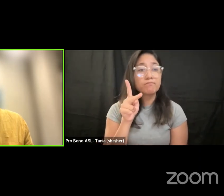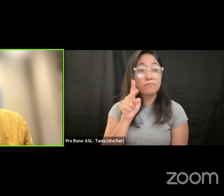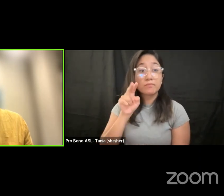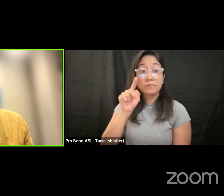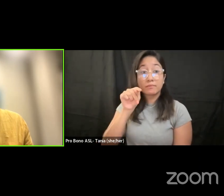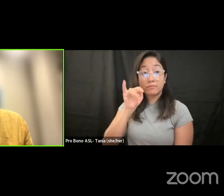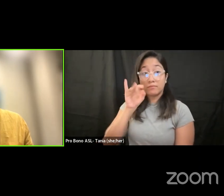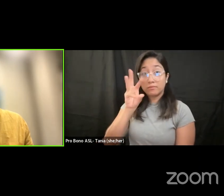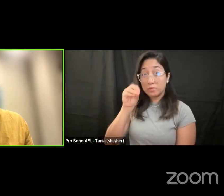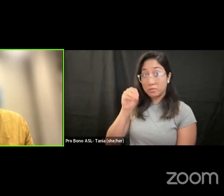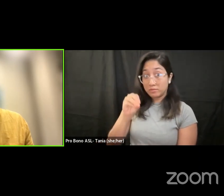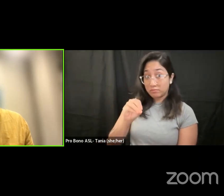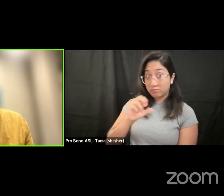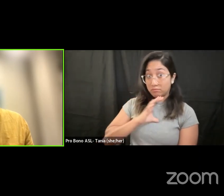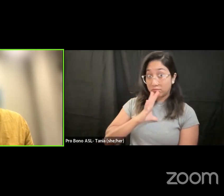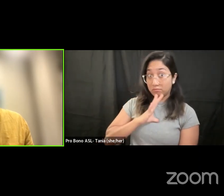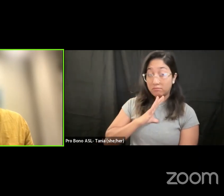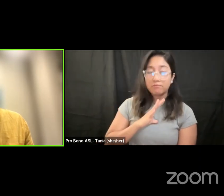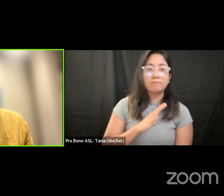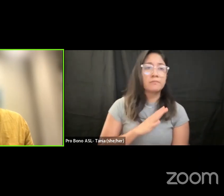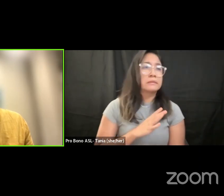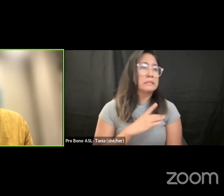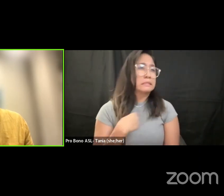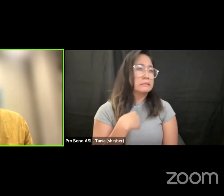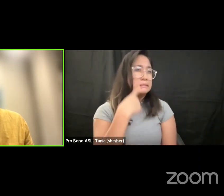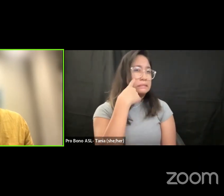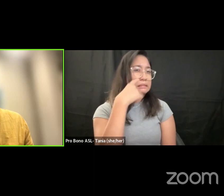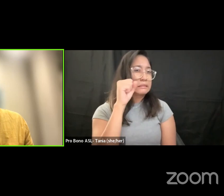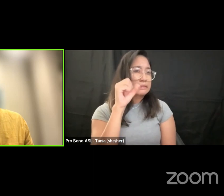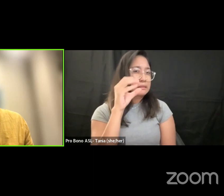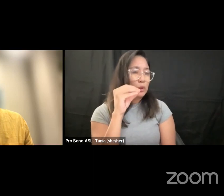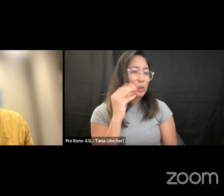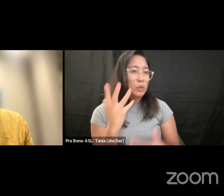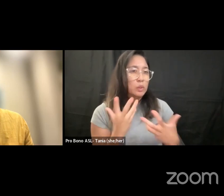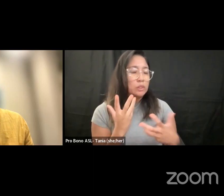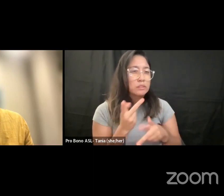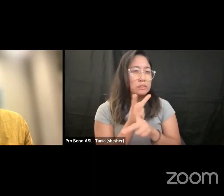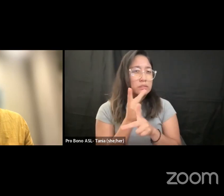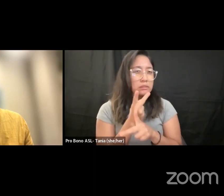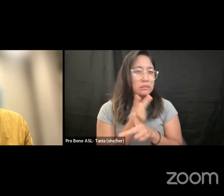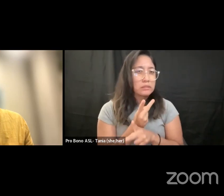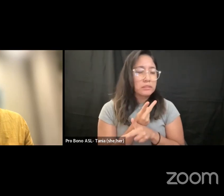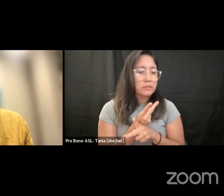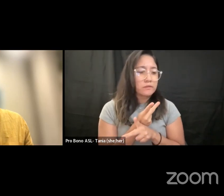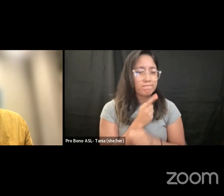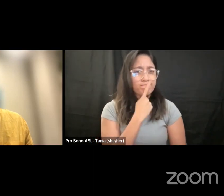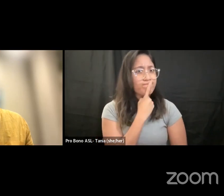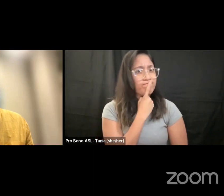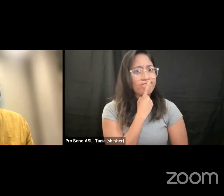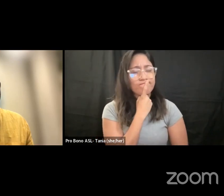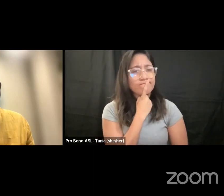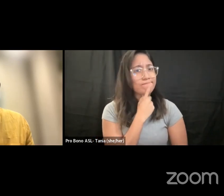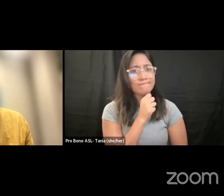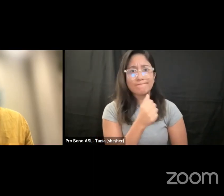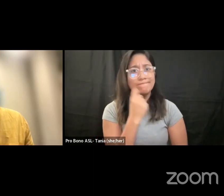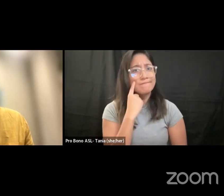i think so um i don't know if it's working though